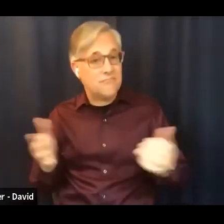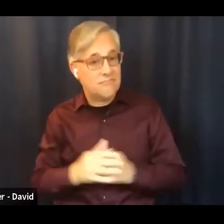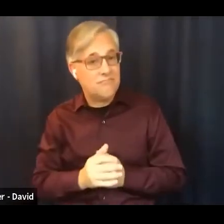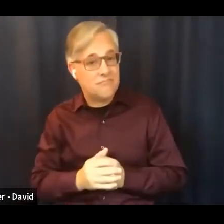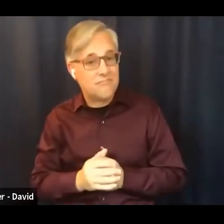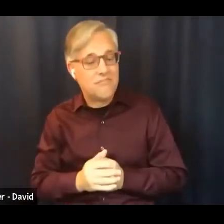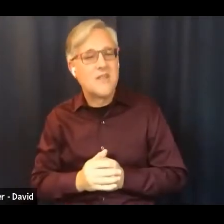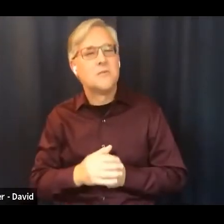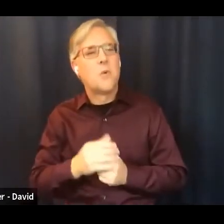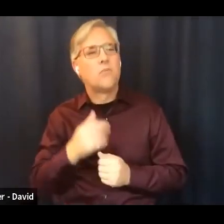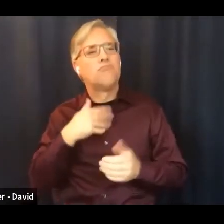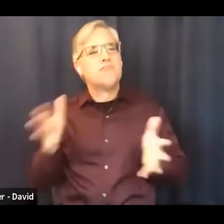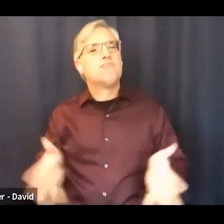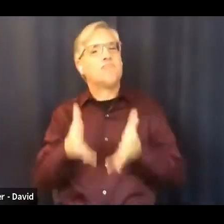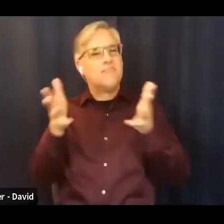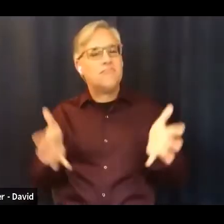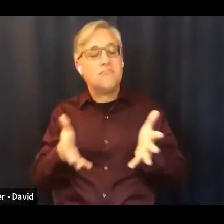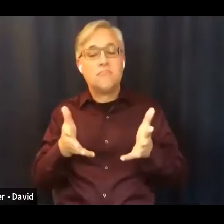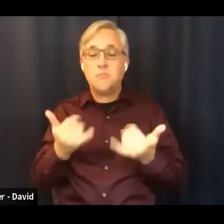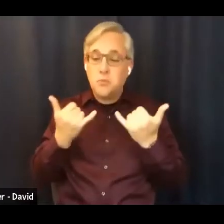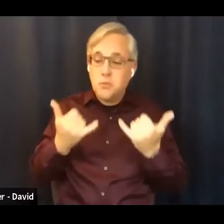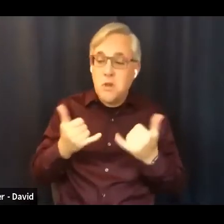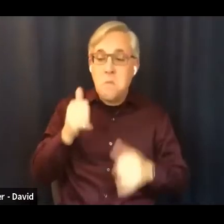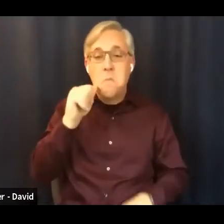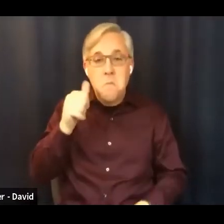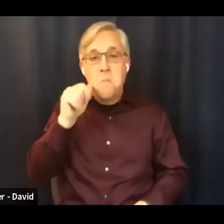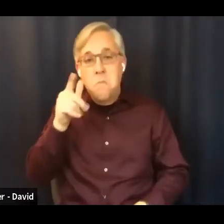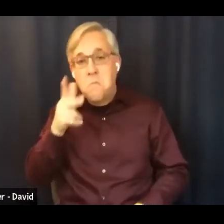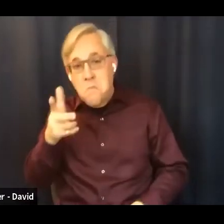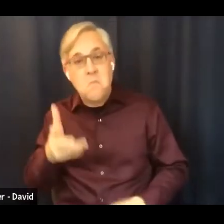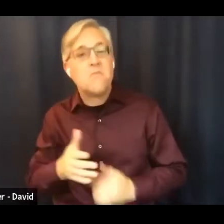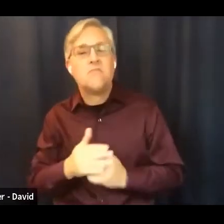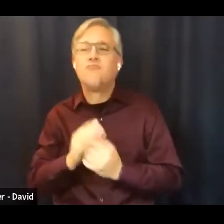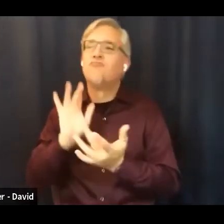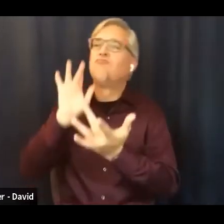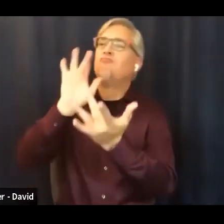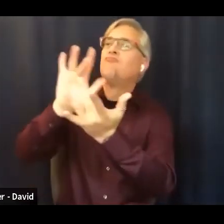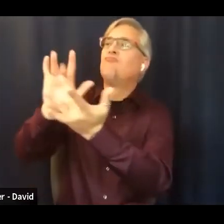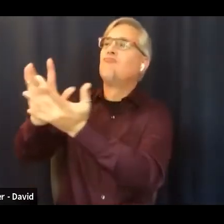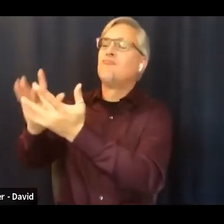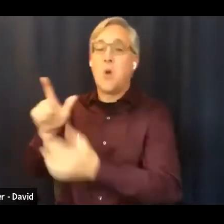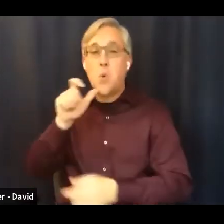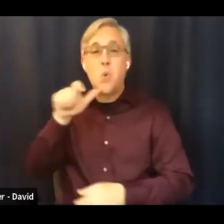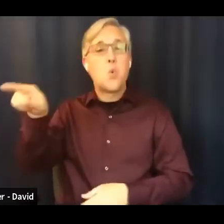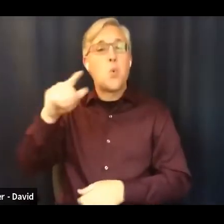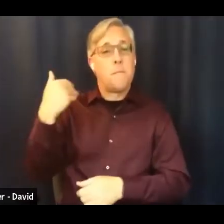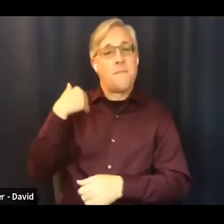days to remember those who have cared for you as a mother does